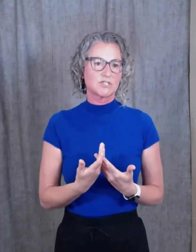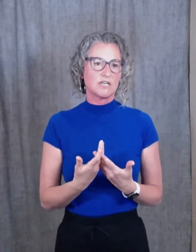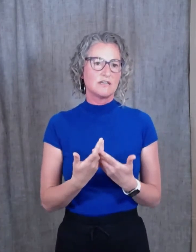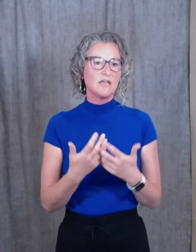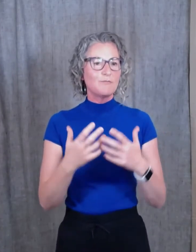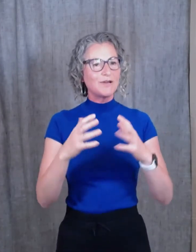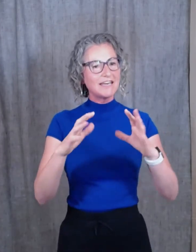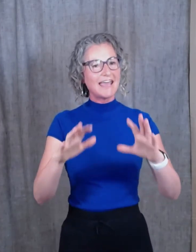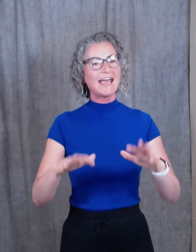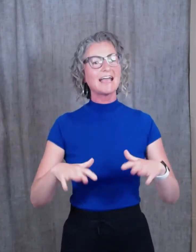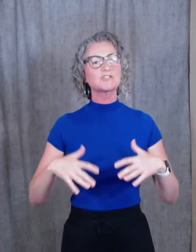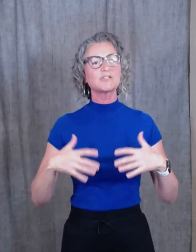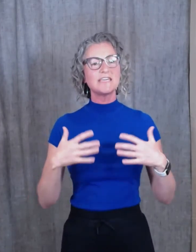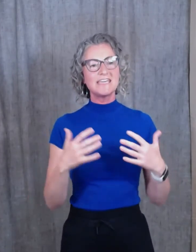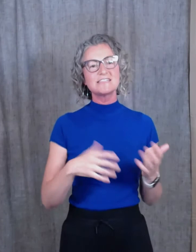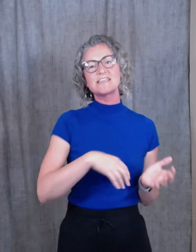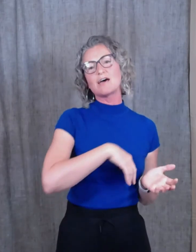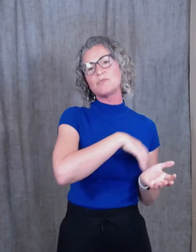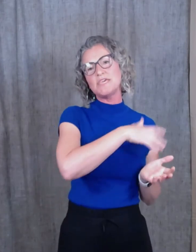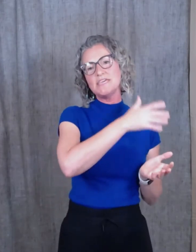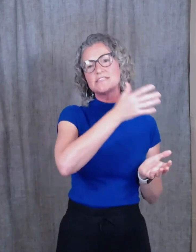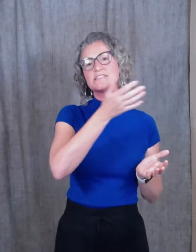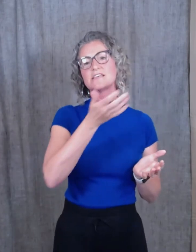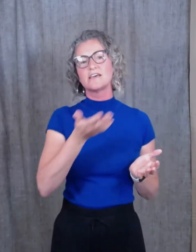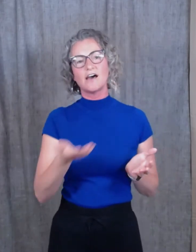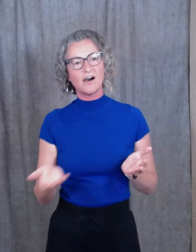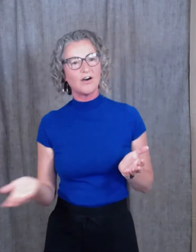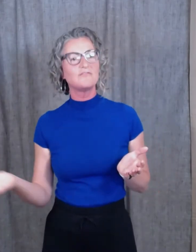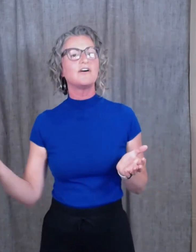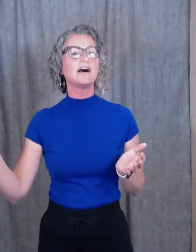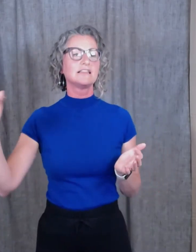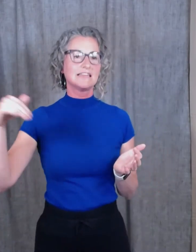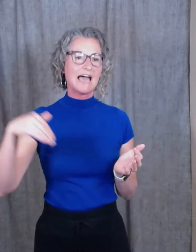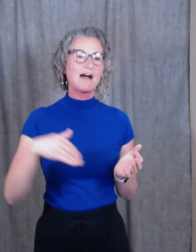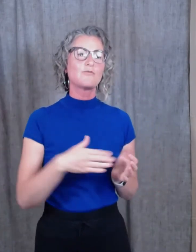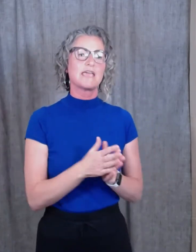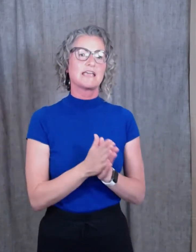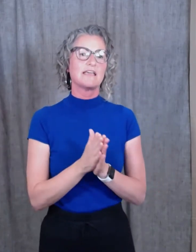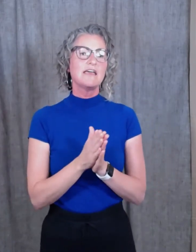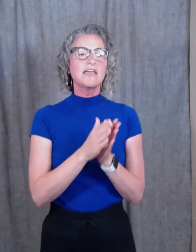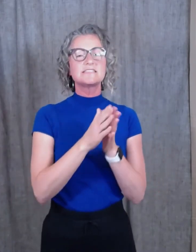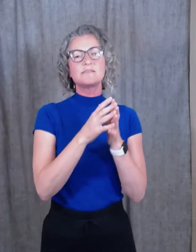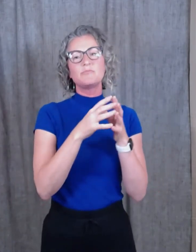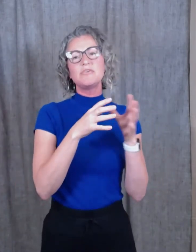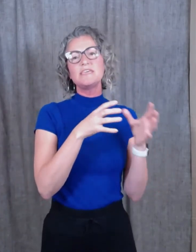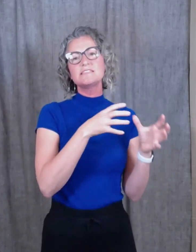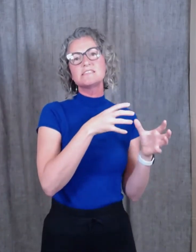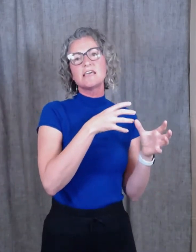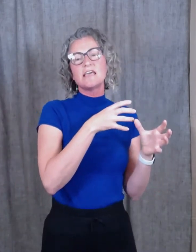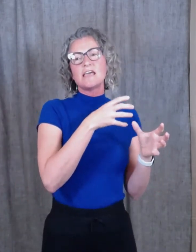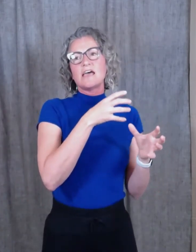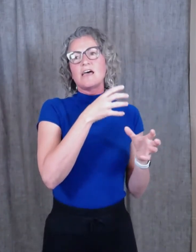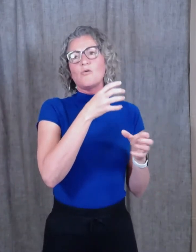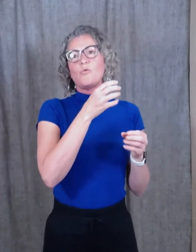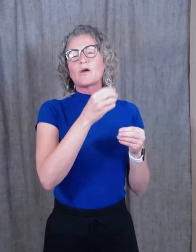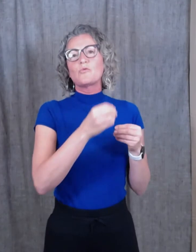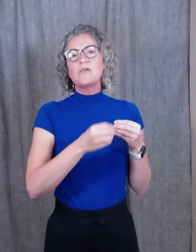but it actually is that piece of allowing. It's the piece where we